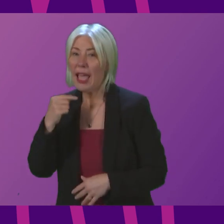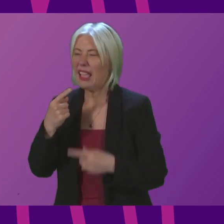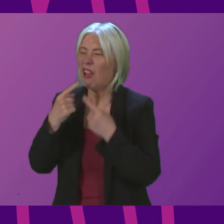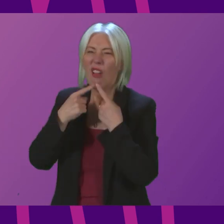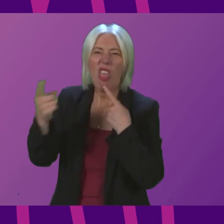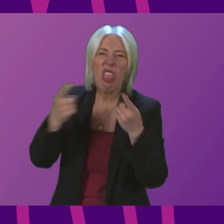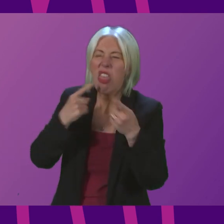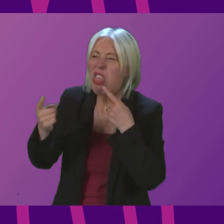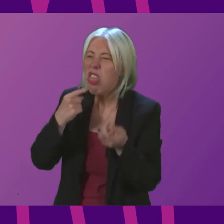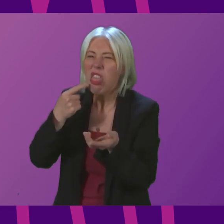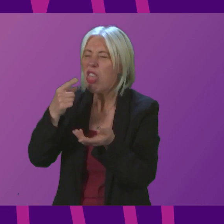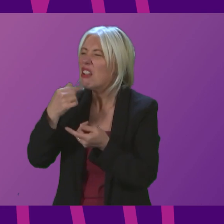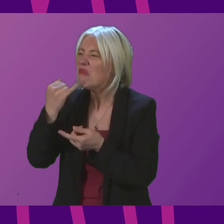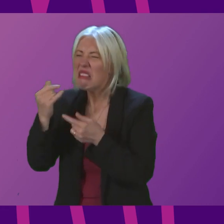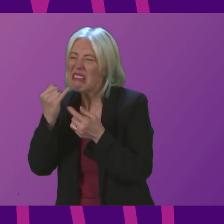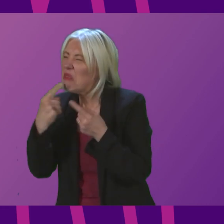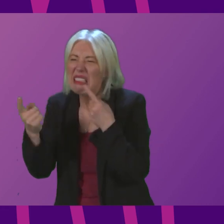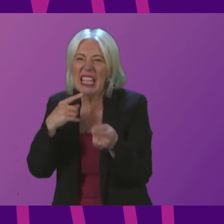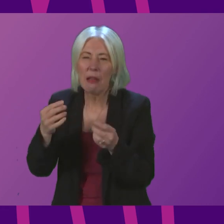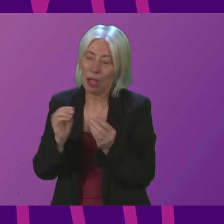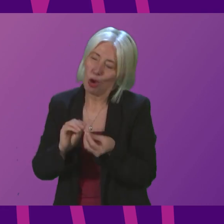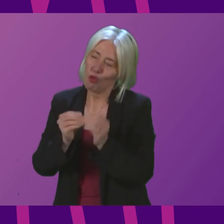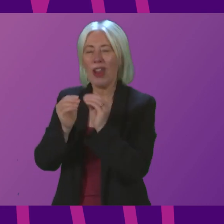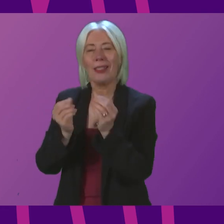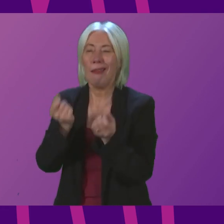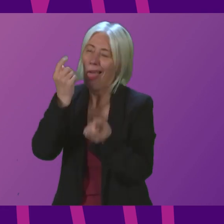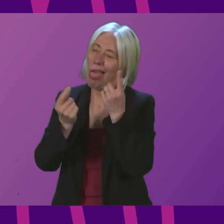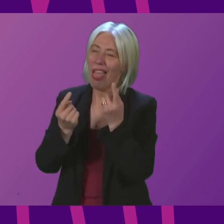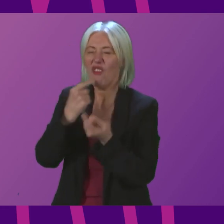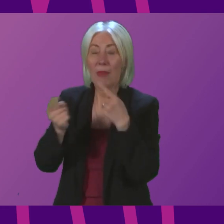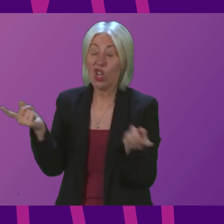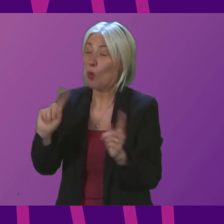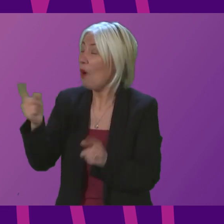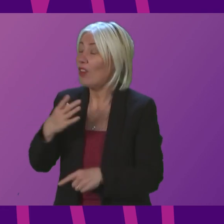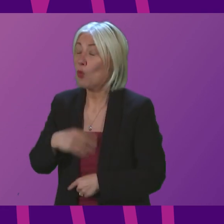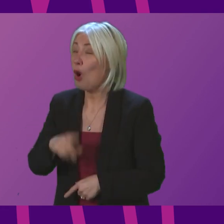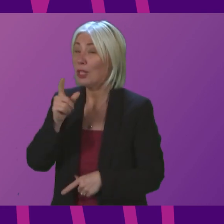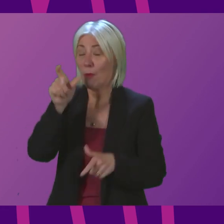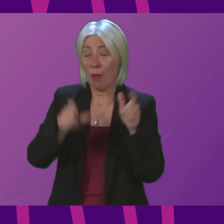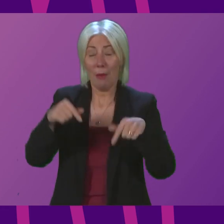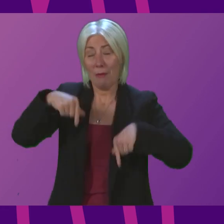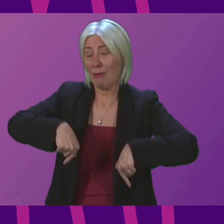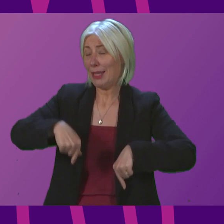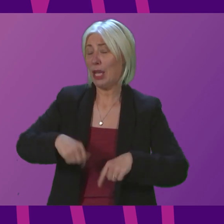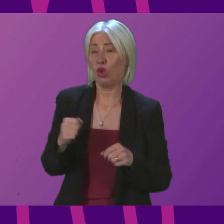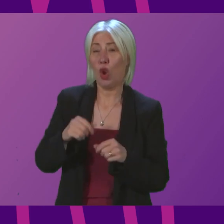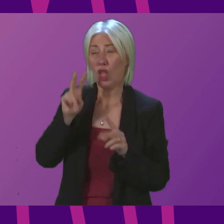smearing and inventing all the information he wants. But the people of Scotland will see through his grubby